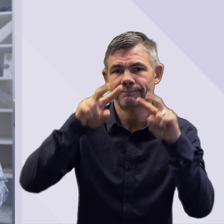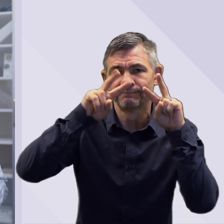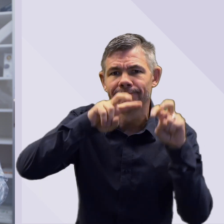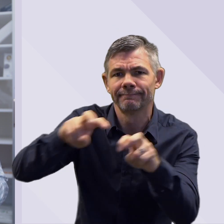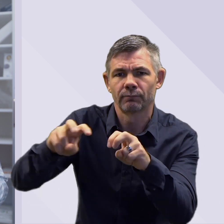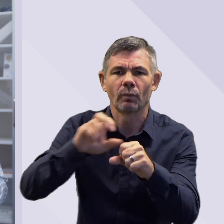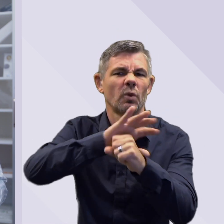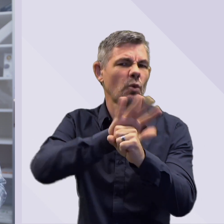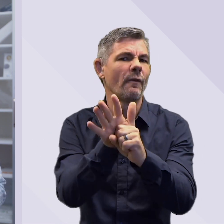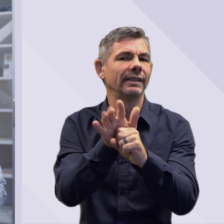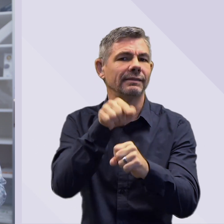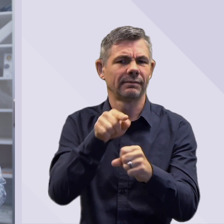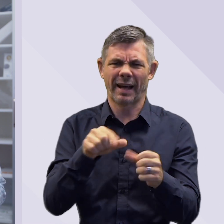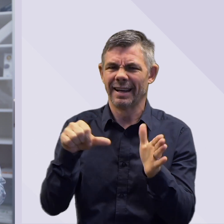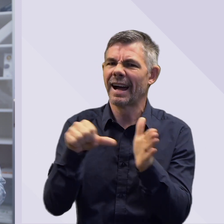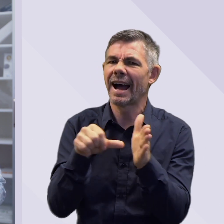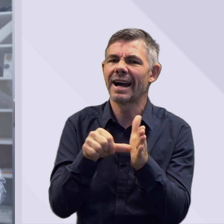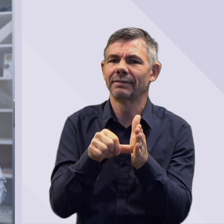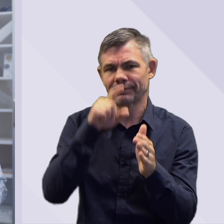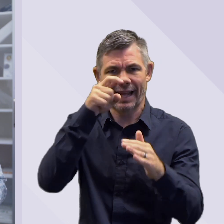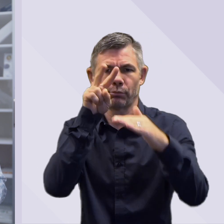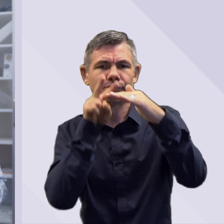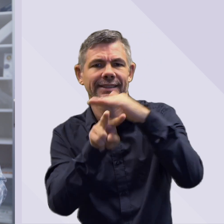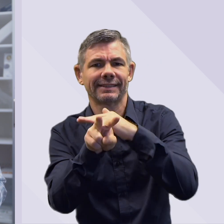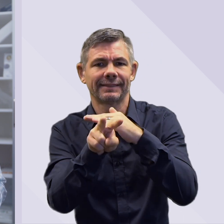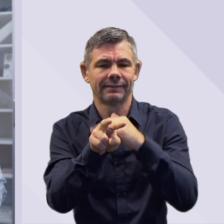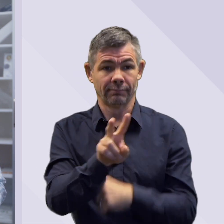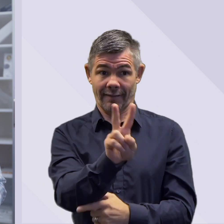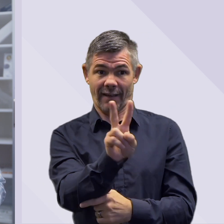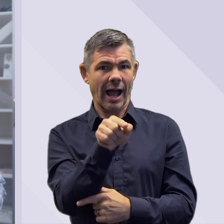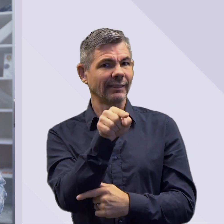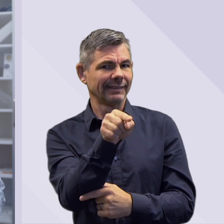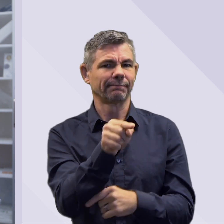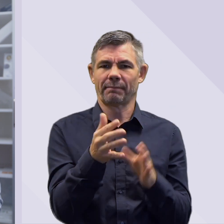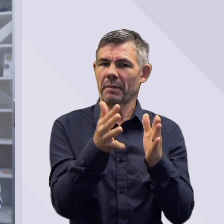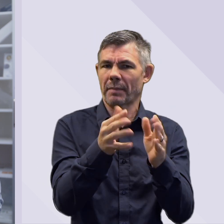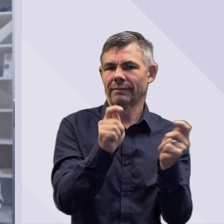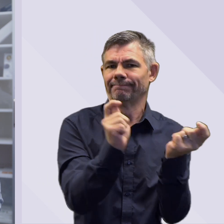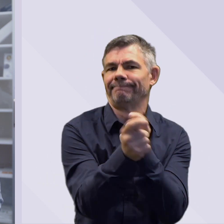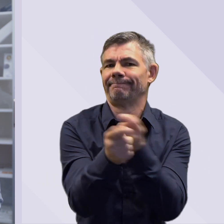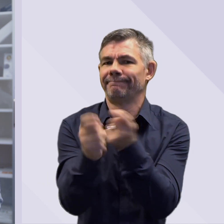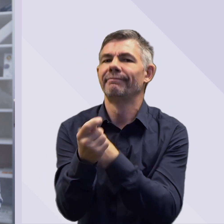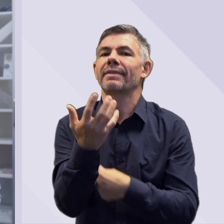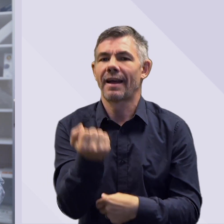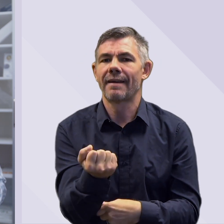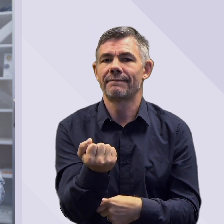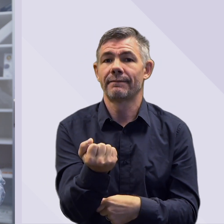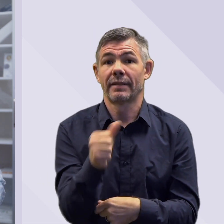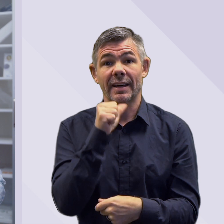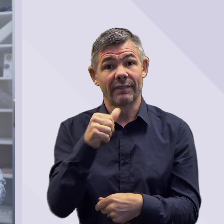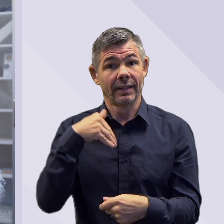at the COVID-19 virus but unfortunately it's like gazing into a crystal ball